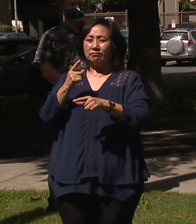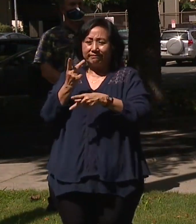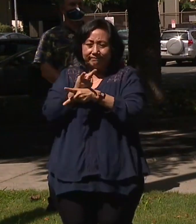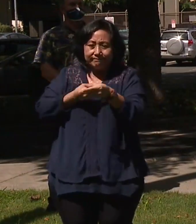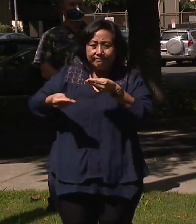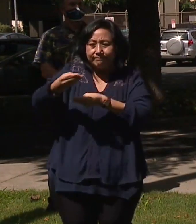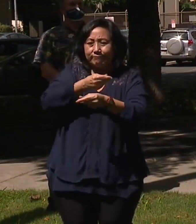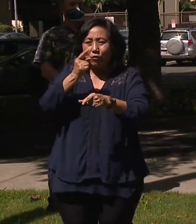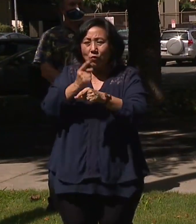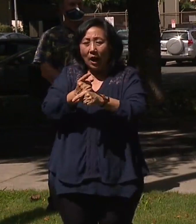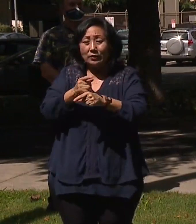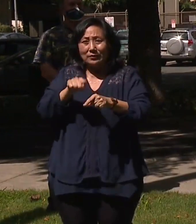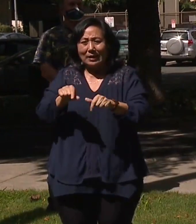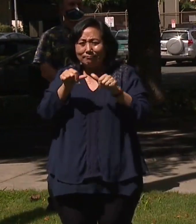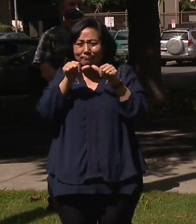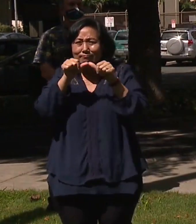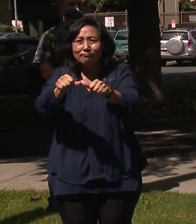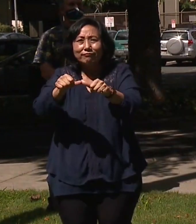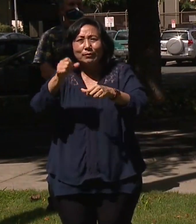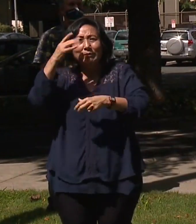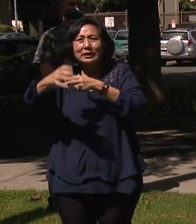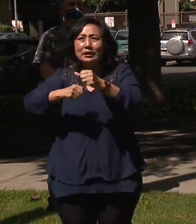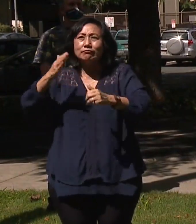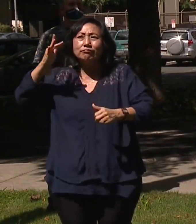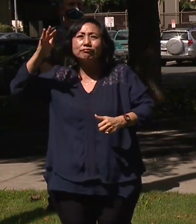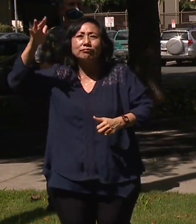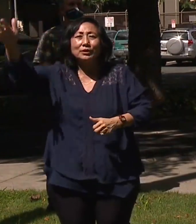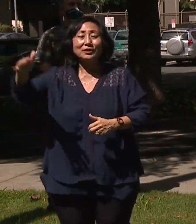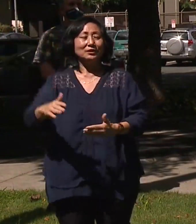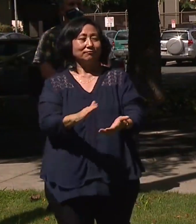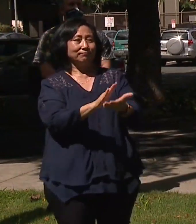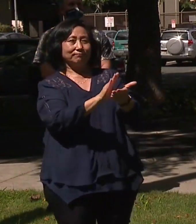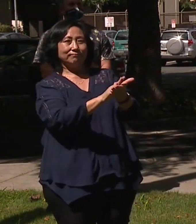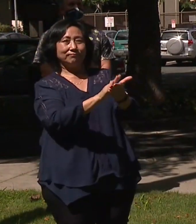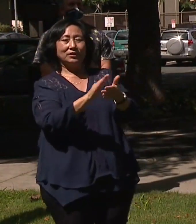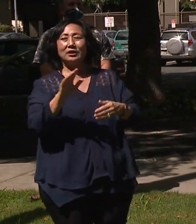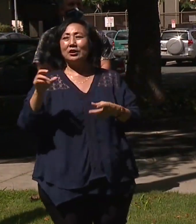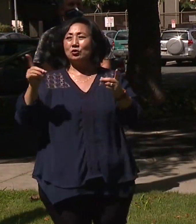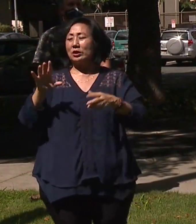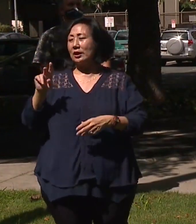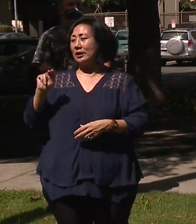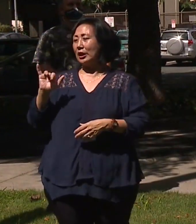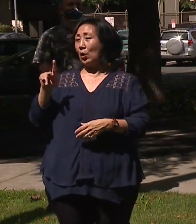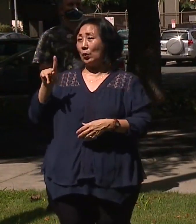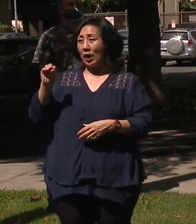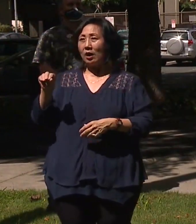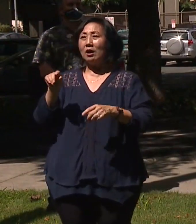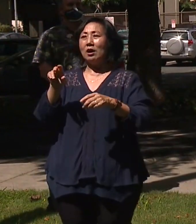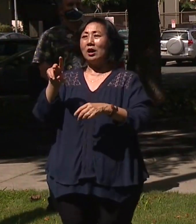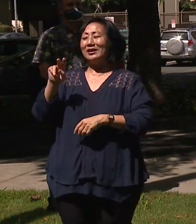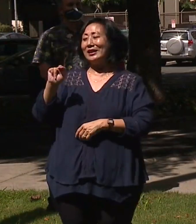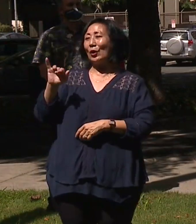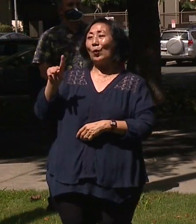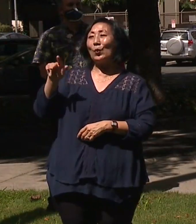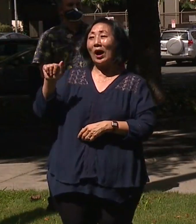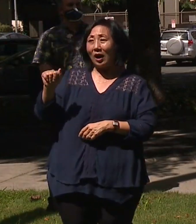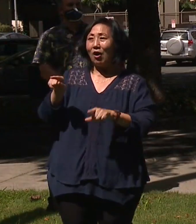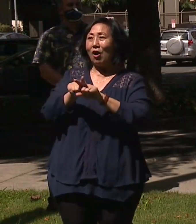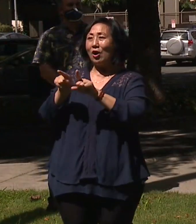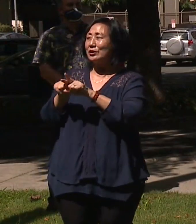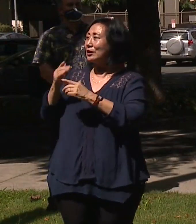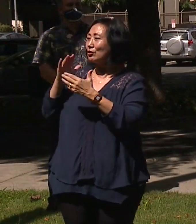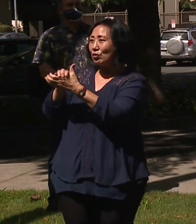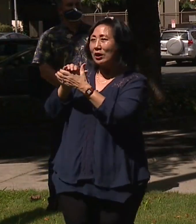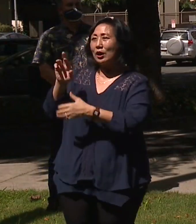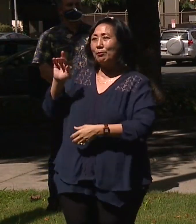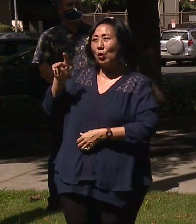resource can be available for generations to come. So kudos to Director Nakoda. Also just wanted to congratulate Brody